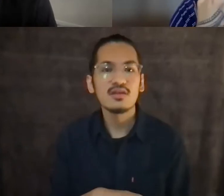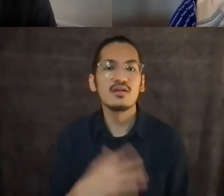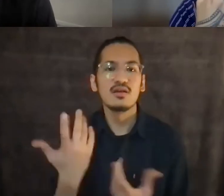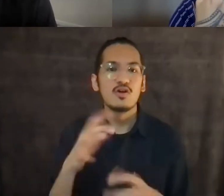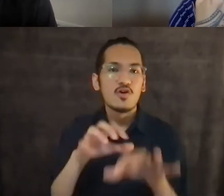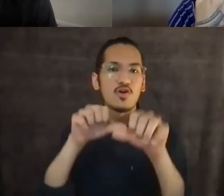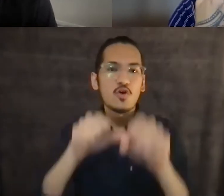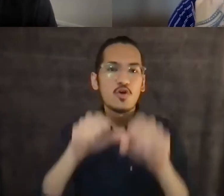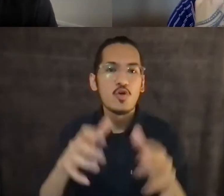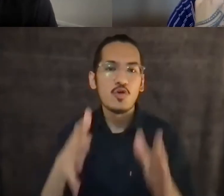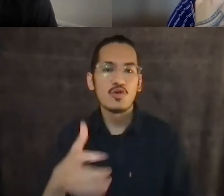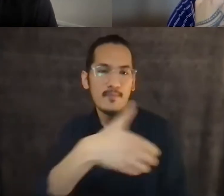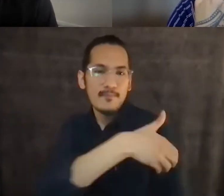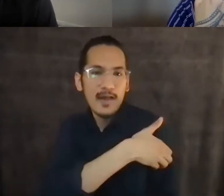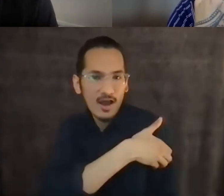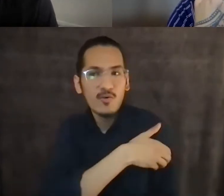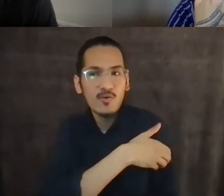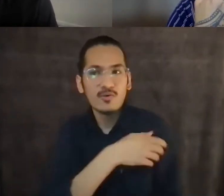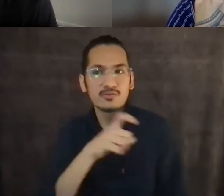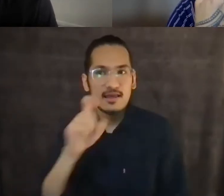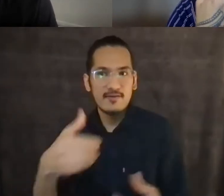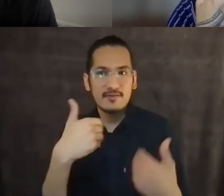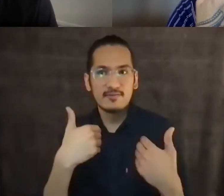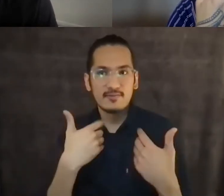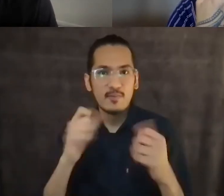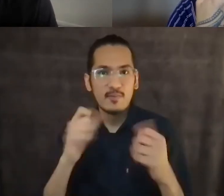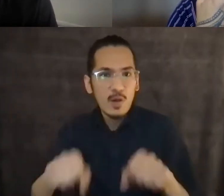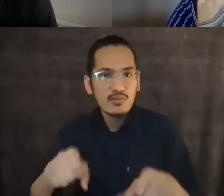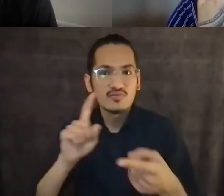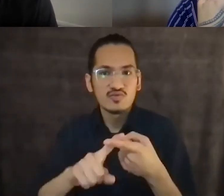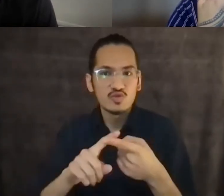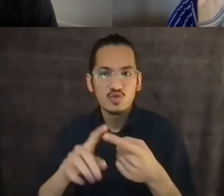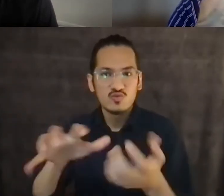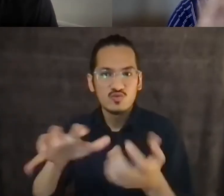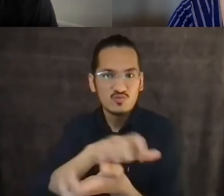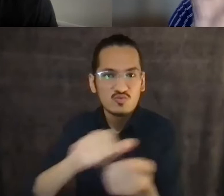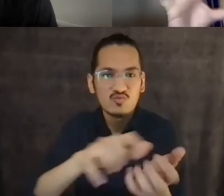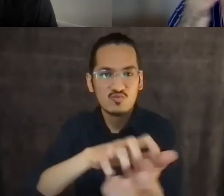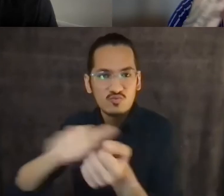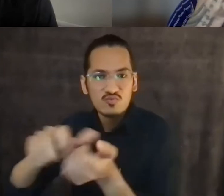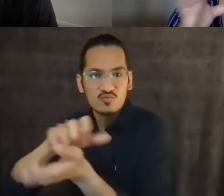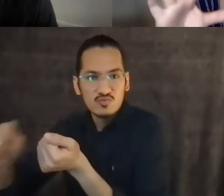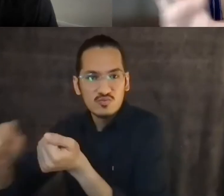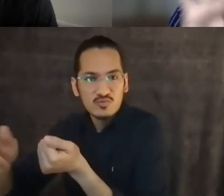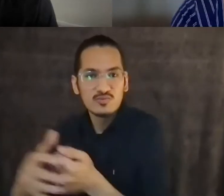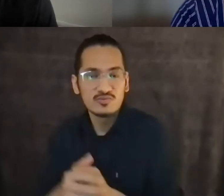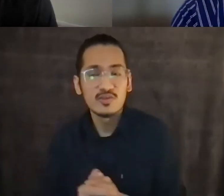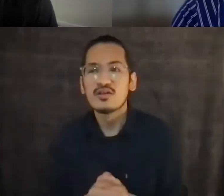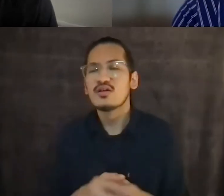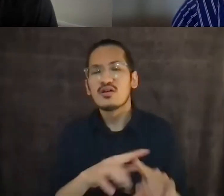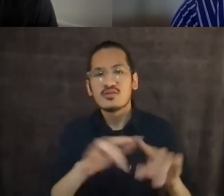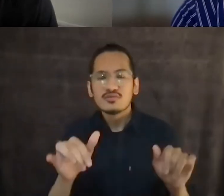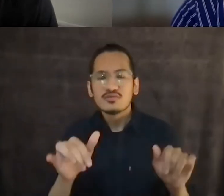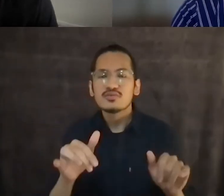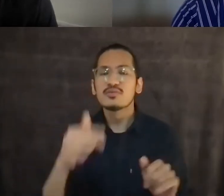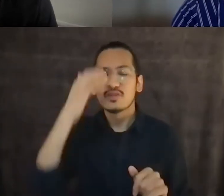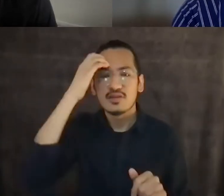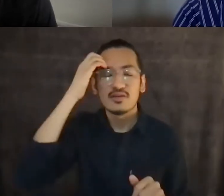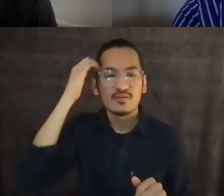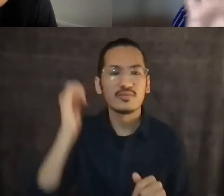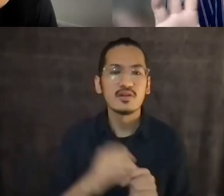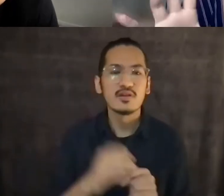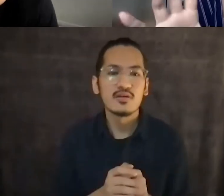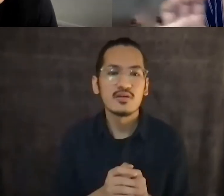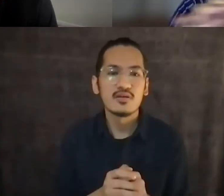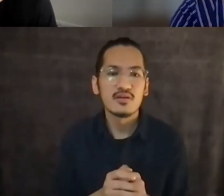and so forth. Um, and I'm just thinking about hetero, cis hetero patriarchy as this backbone of the normalization of this,